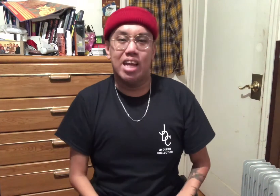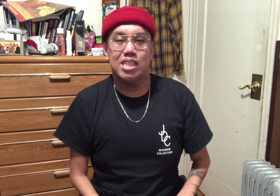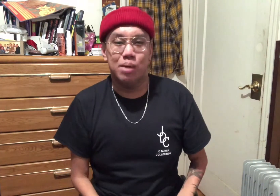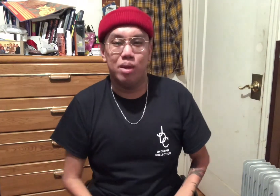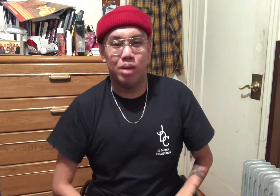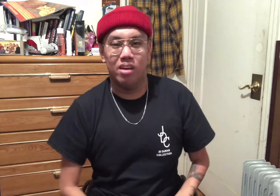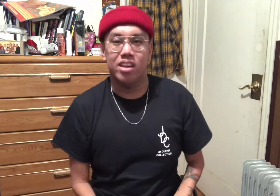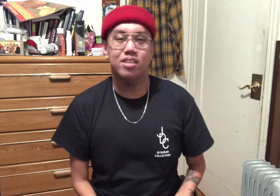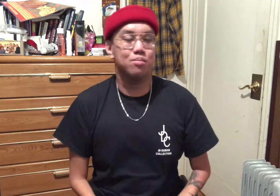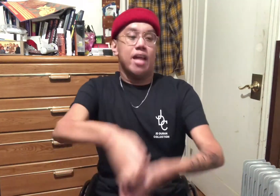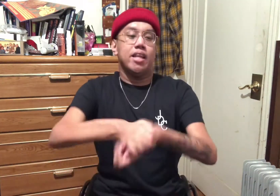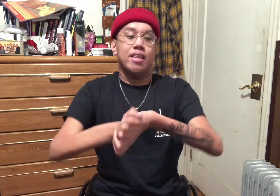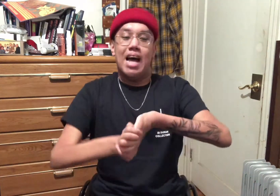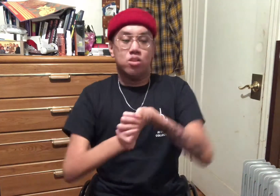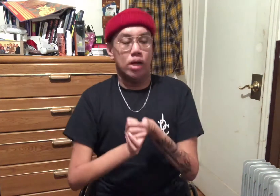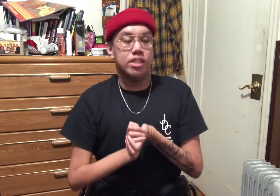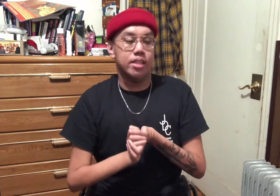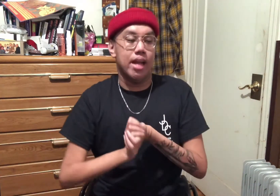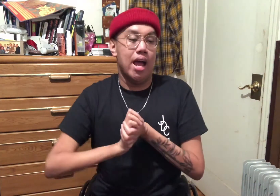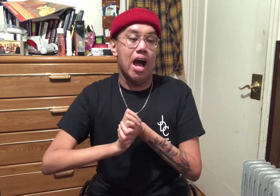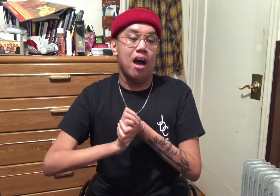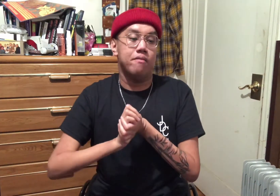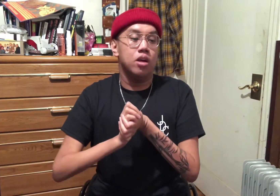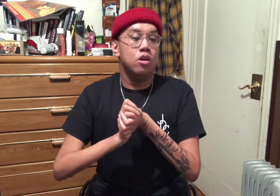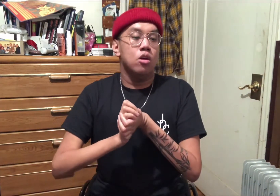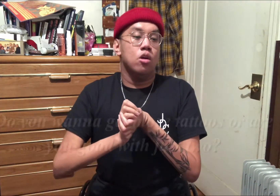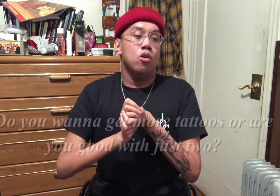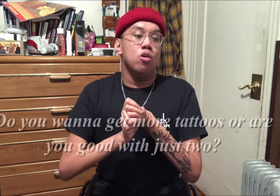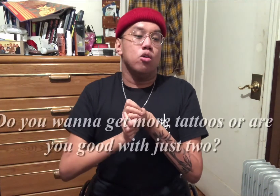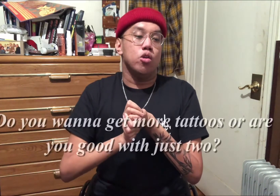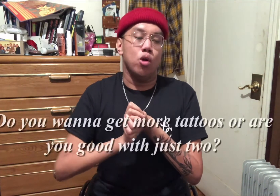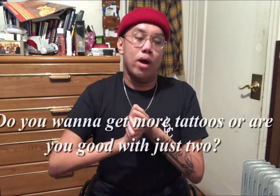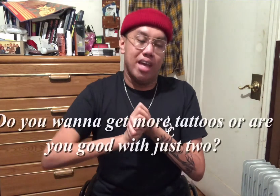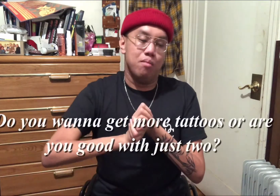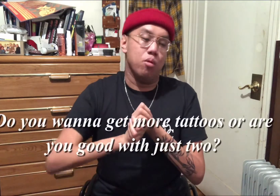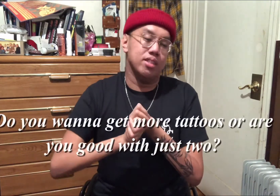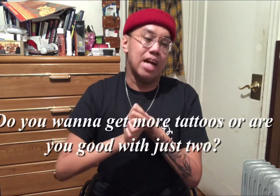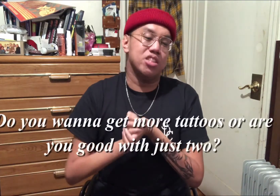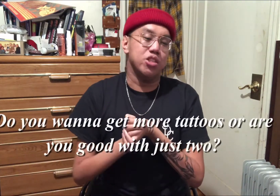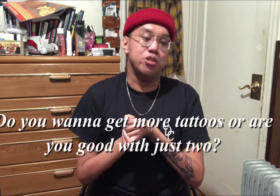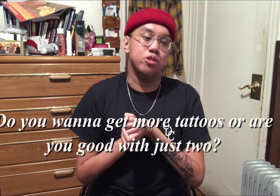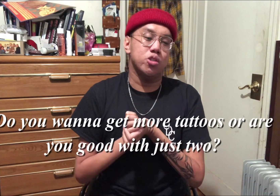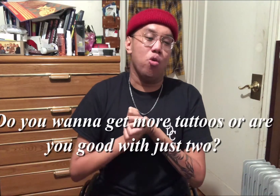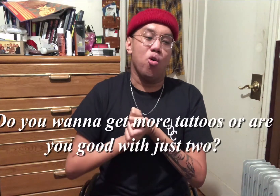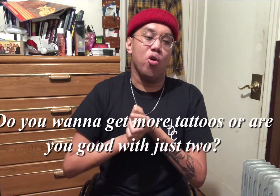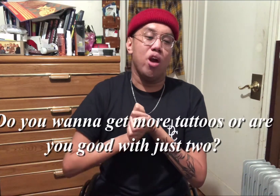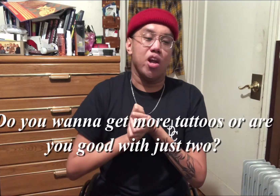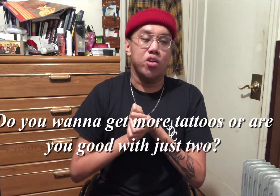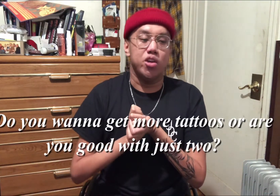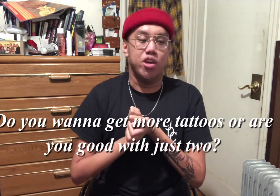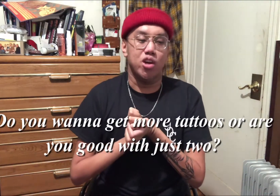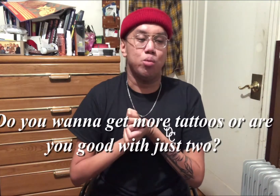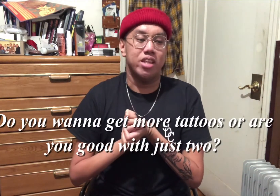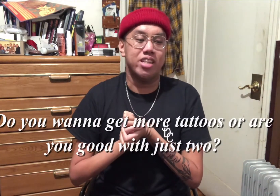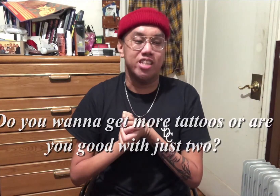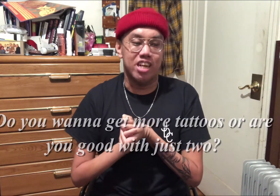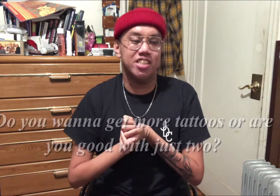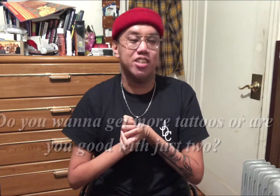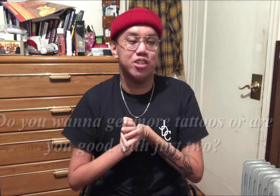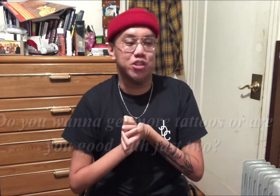accepting parent. And the last question that I have, do you want to get more tattoos or are you good with just two?